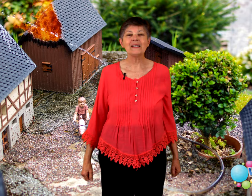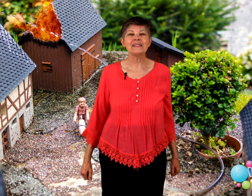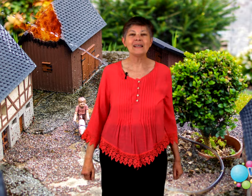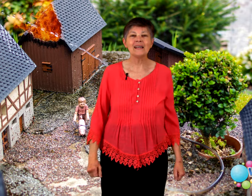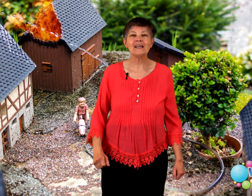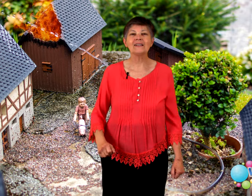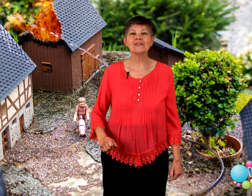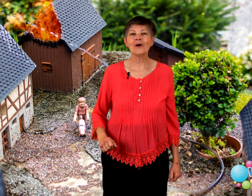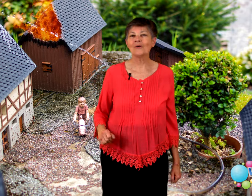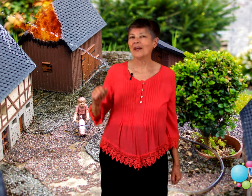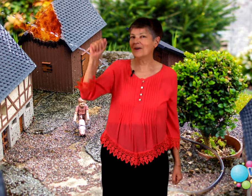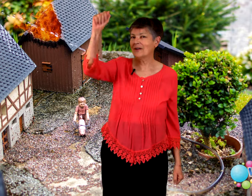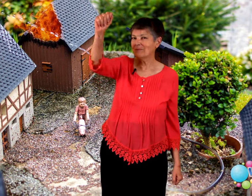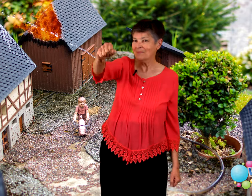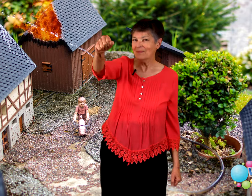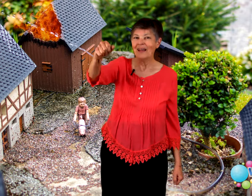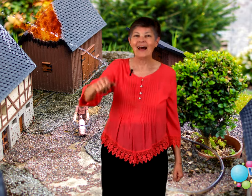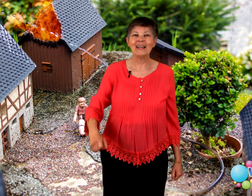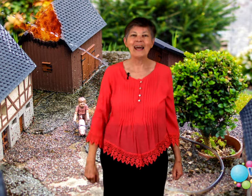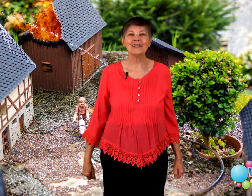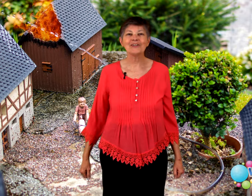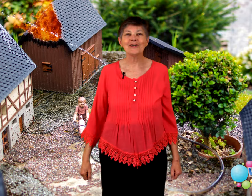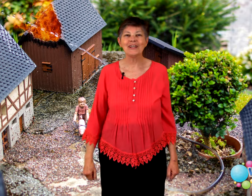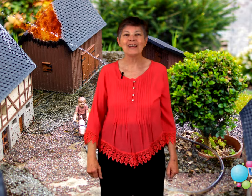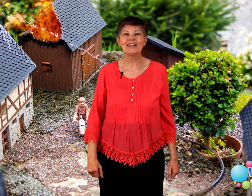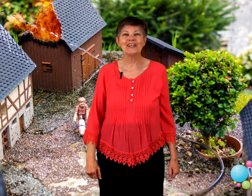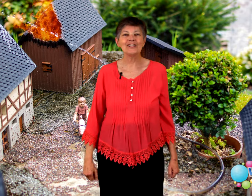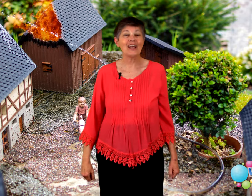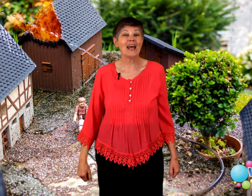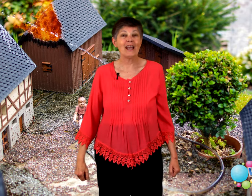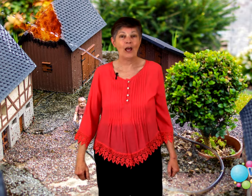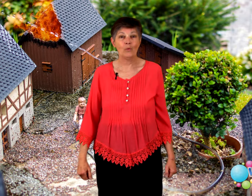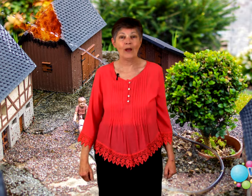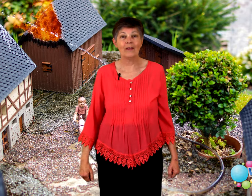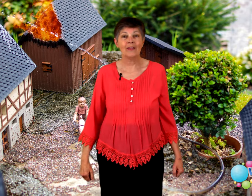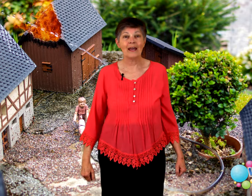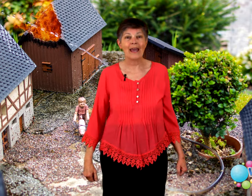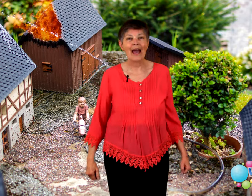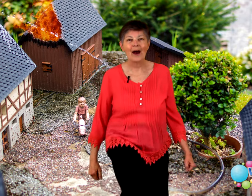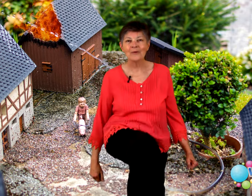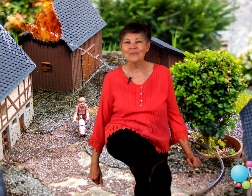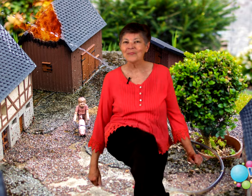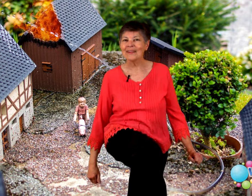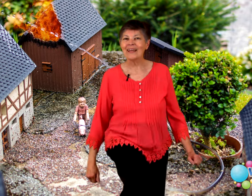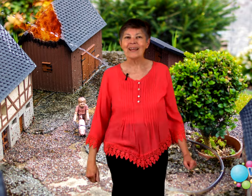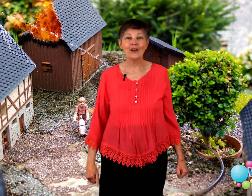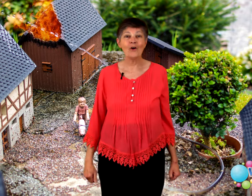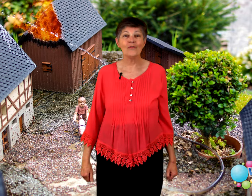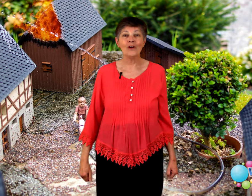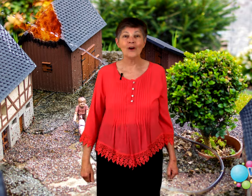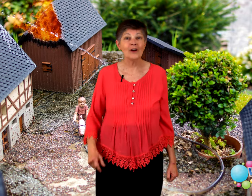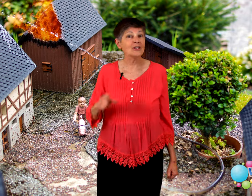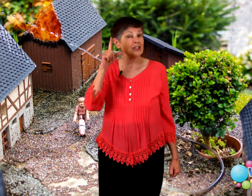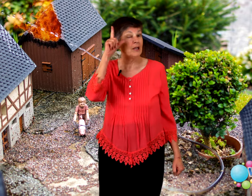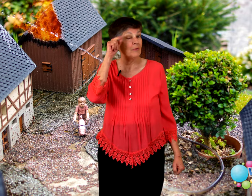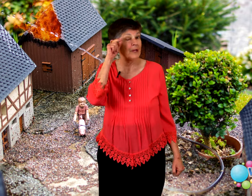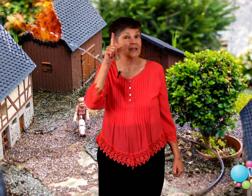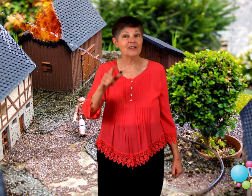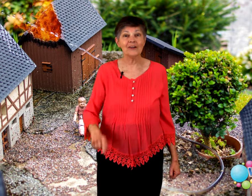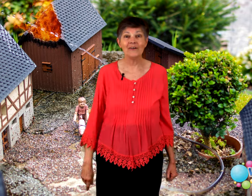Mrs. O'Leary hung lantern in the shed. And when the cow kicked over, she winked her